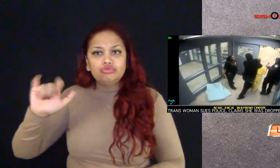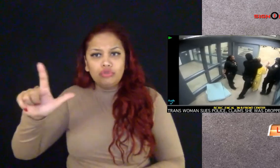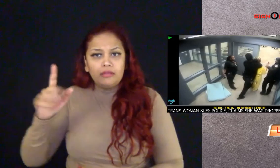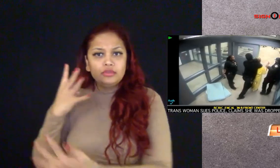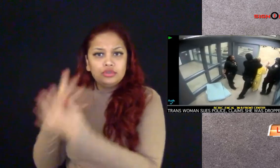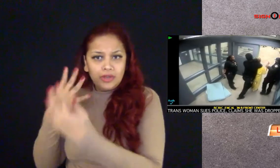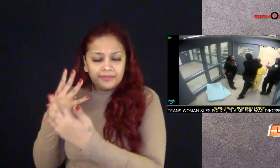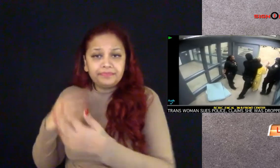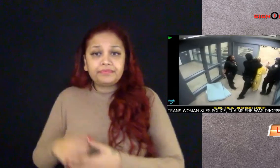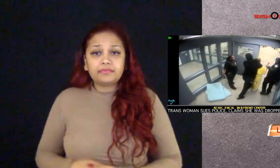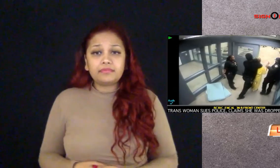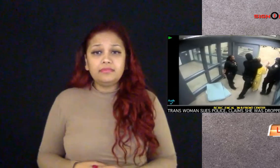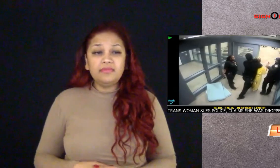while booking her in jail.